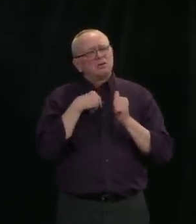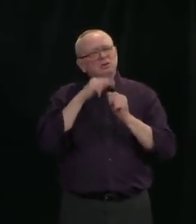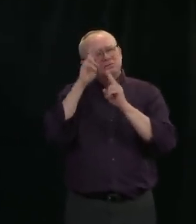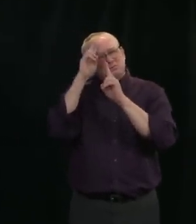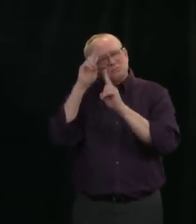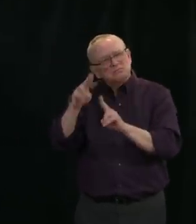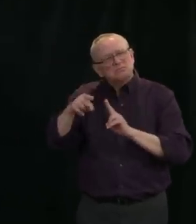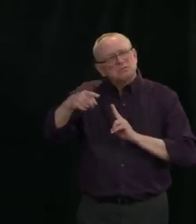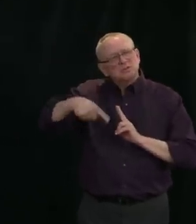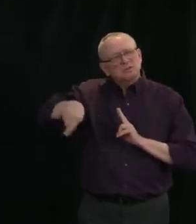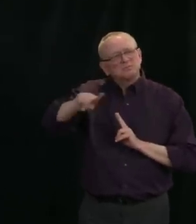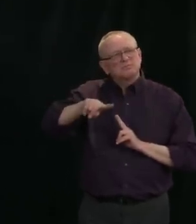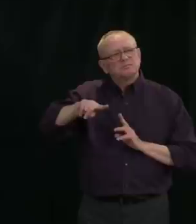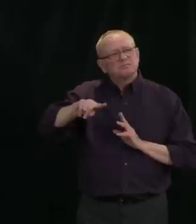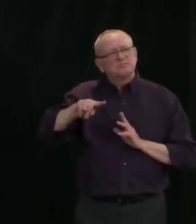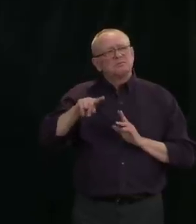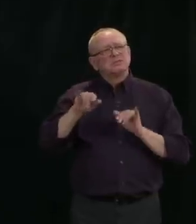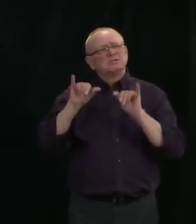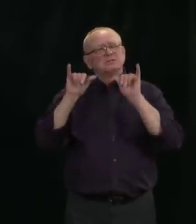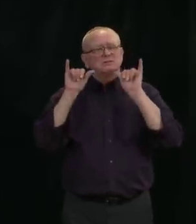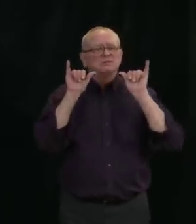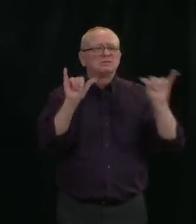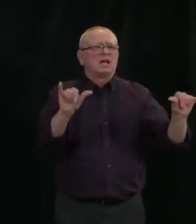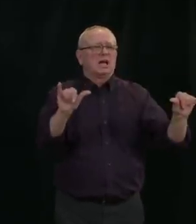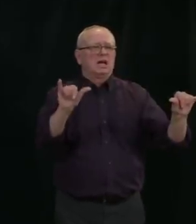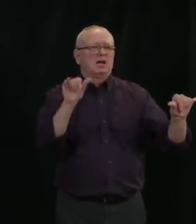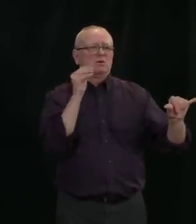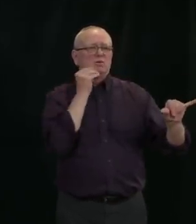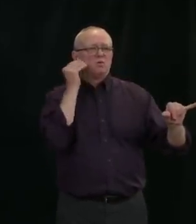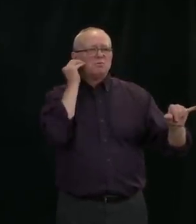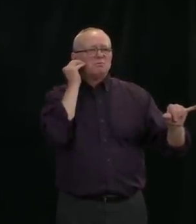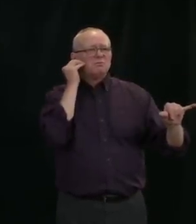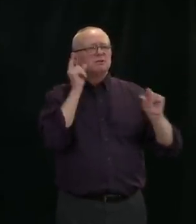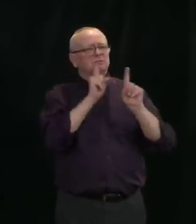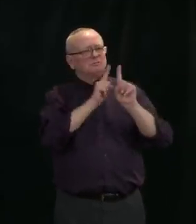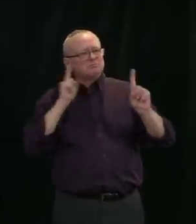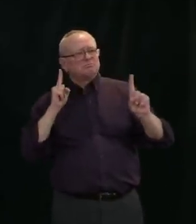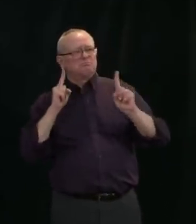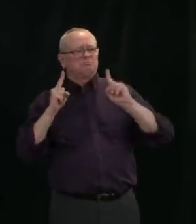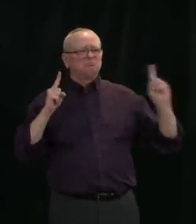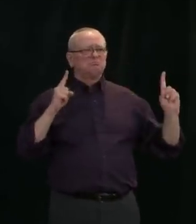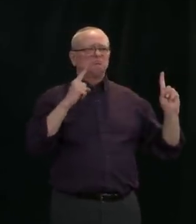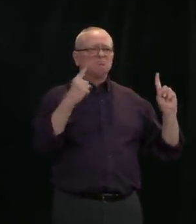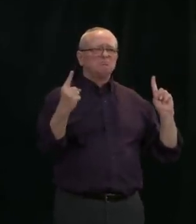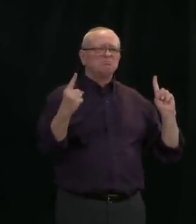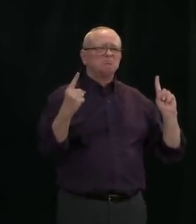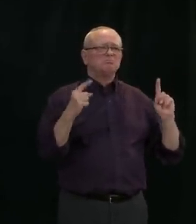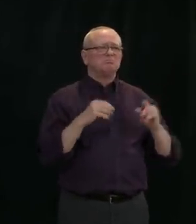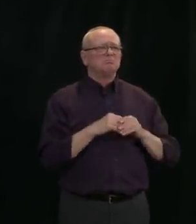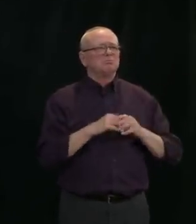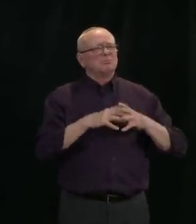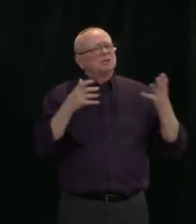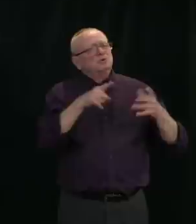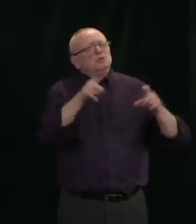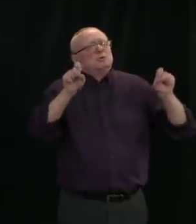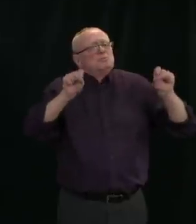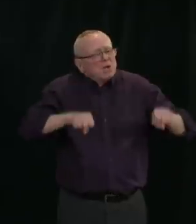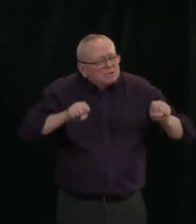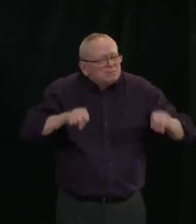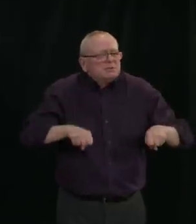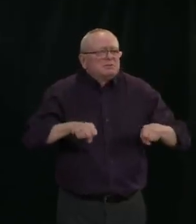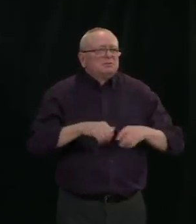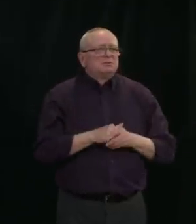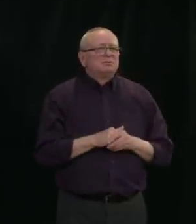possible. It is particularly important as the spring approaches that we make different decisions about our vacations.